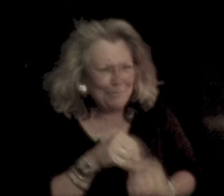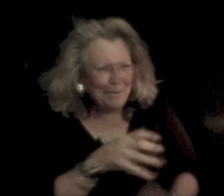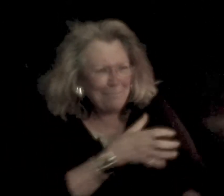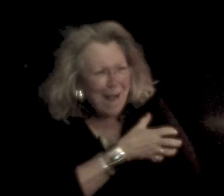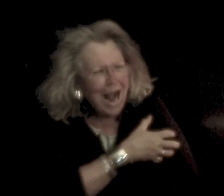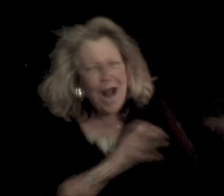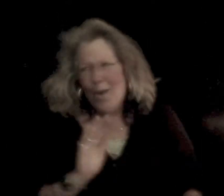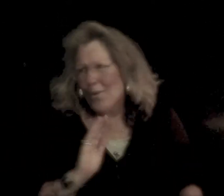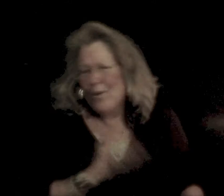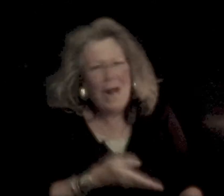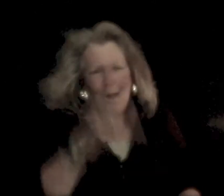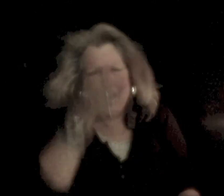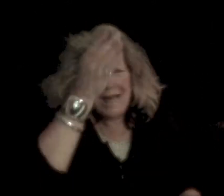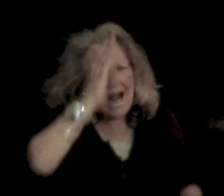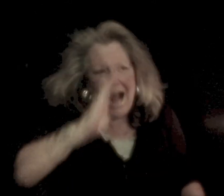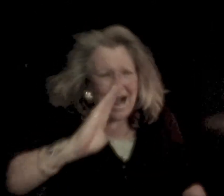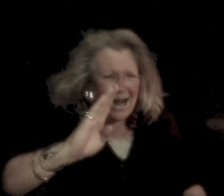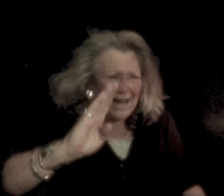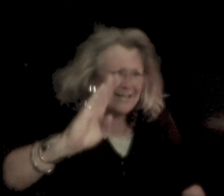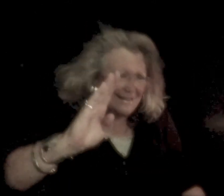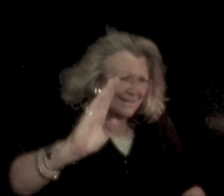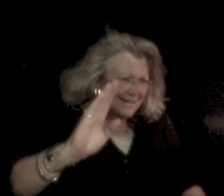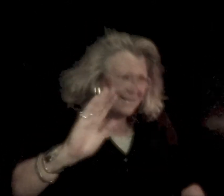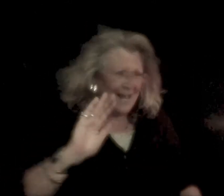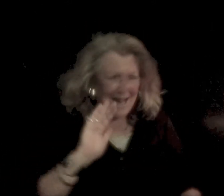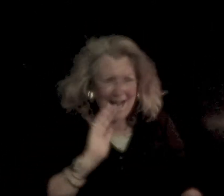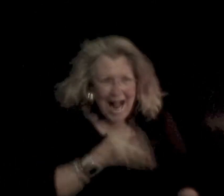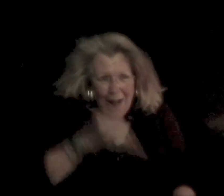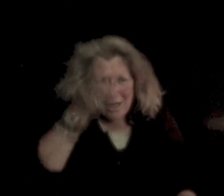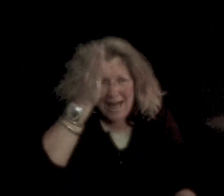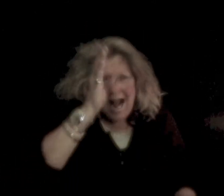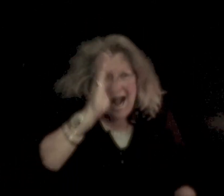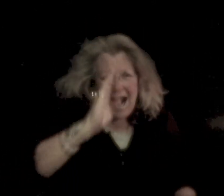my power I've got I've got